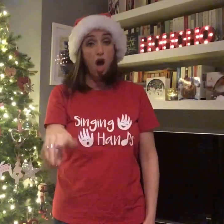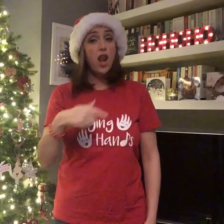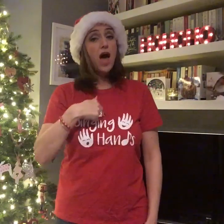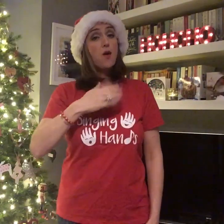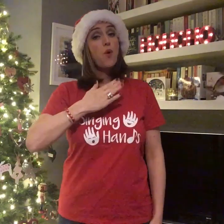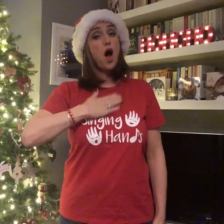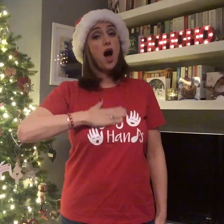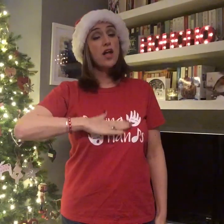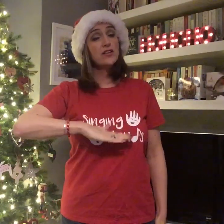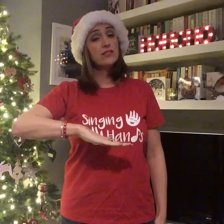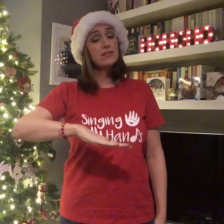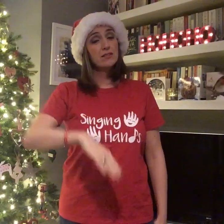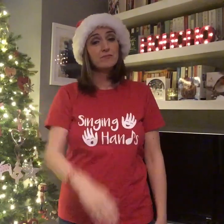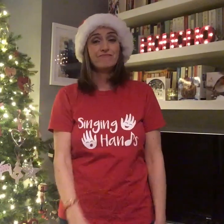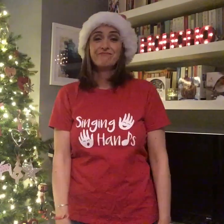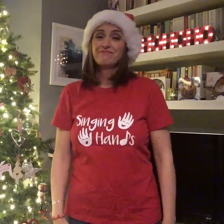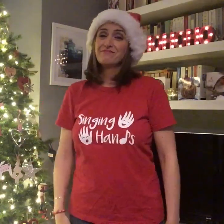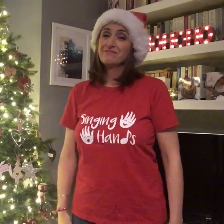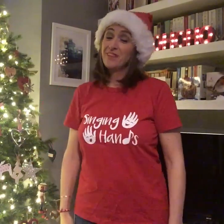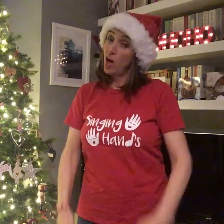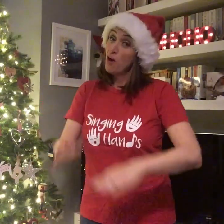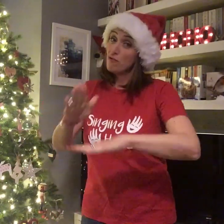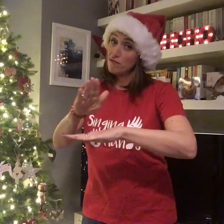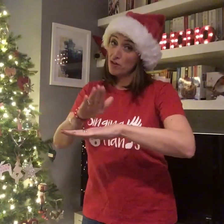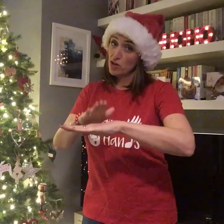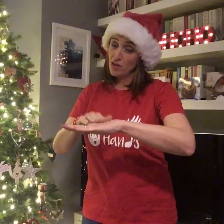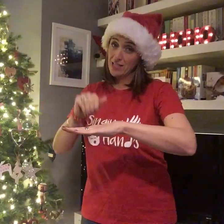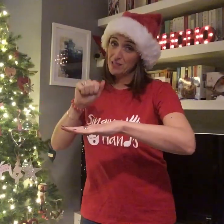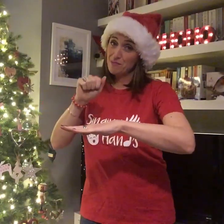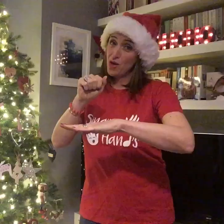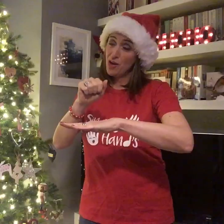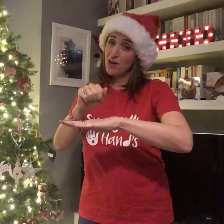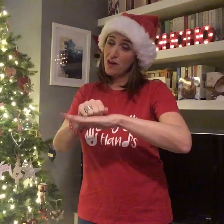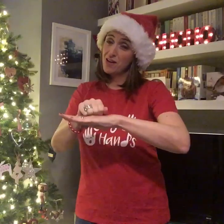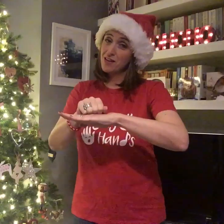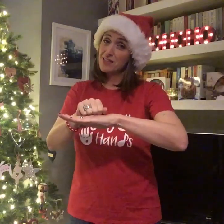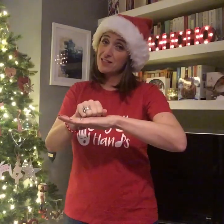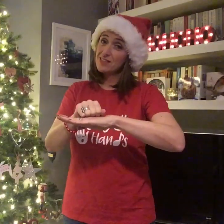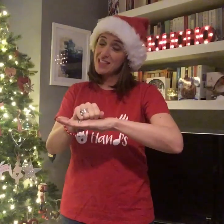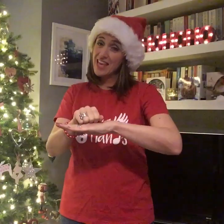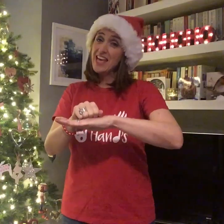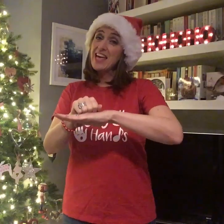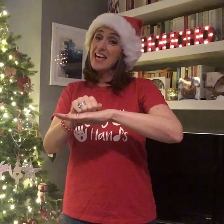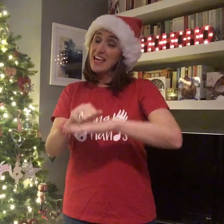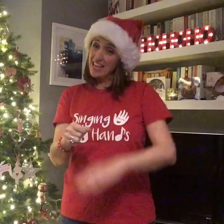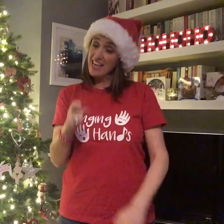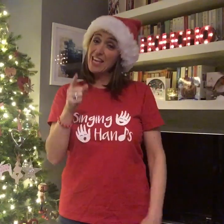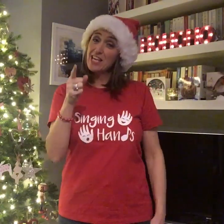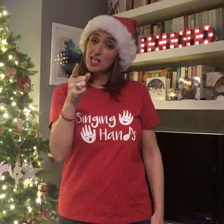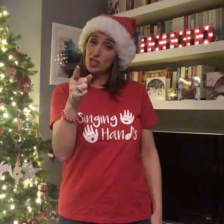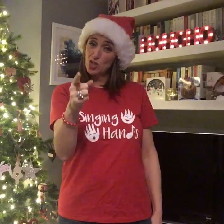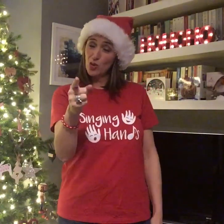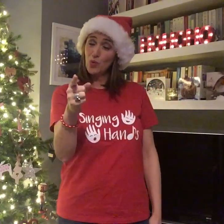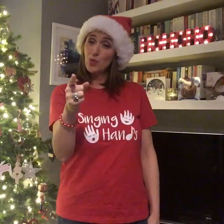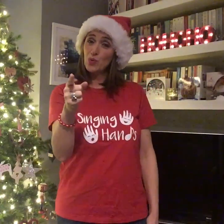all I want for Christmas is you